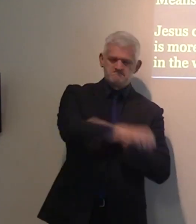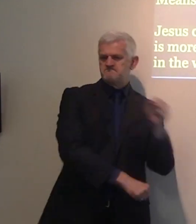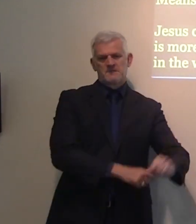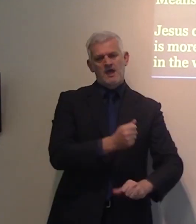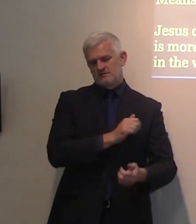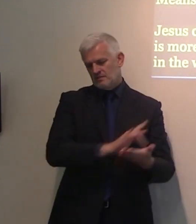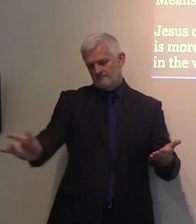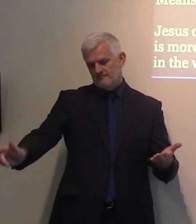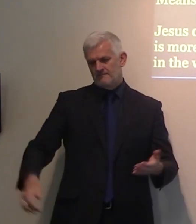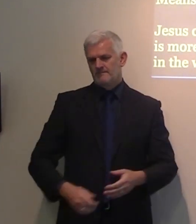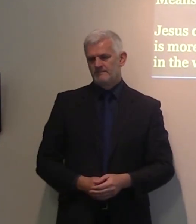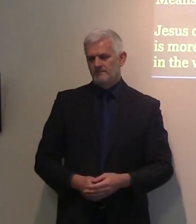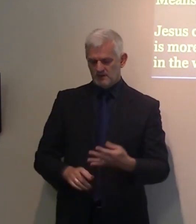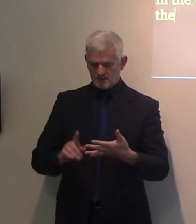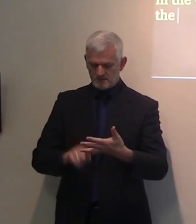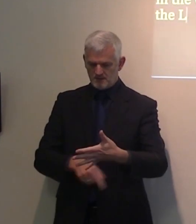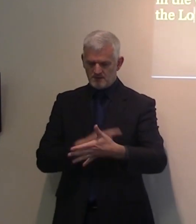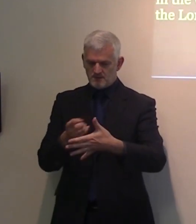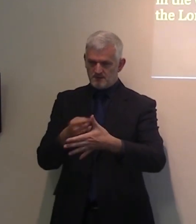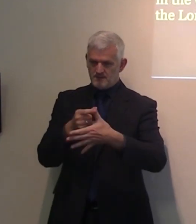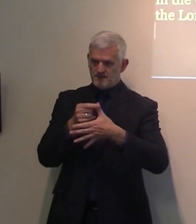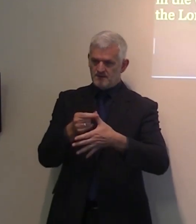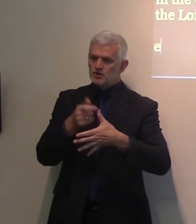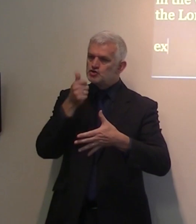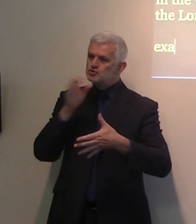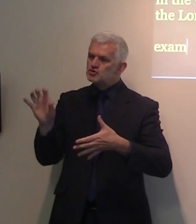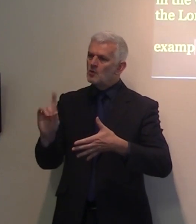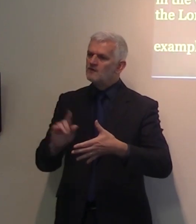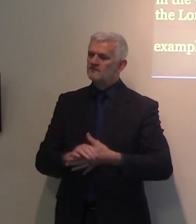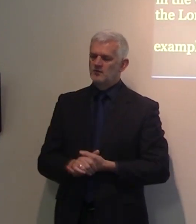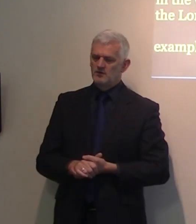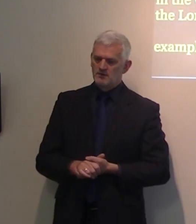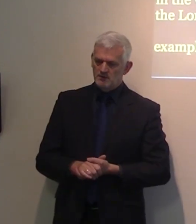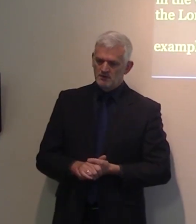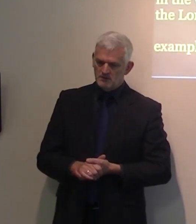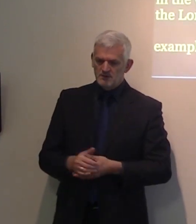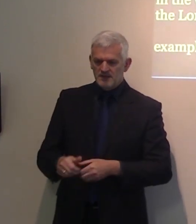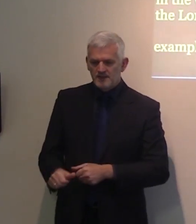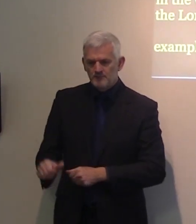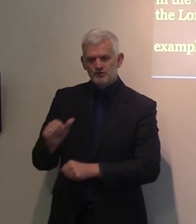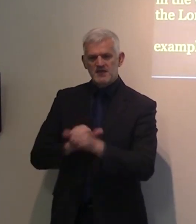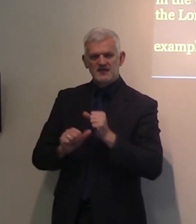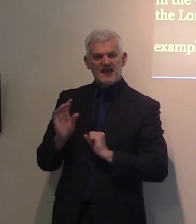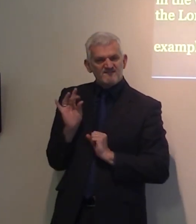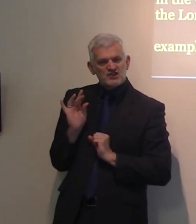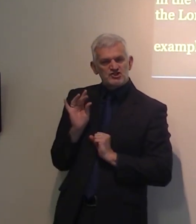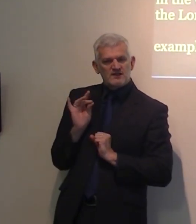property of salt is that salt is an anesthetic, it is an antiseptic. So